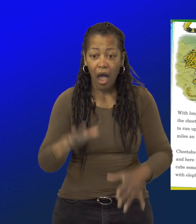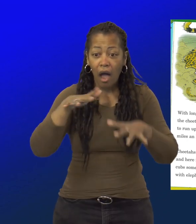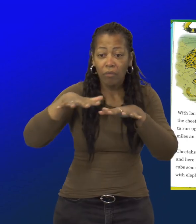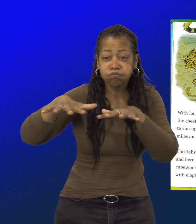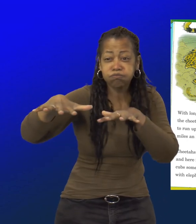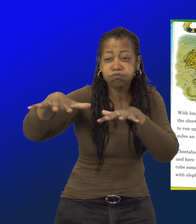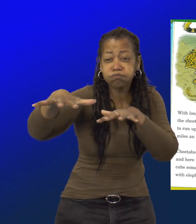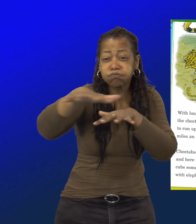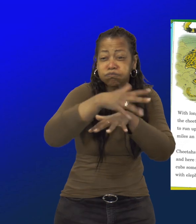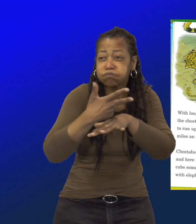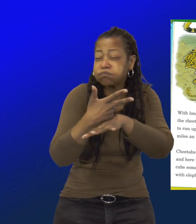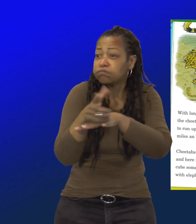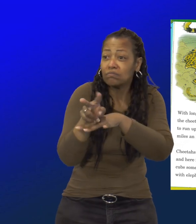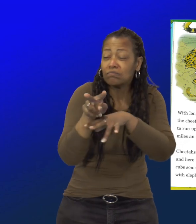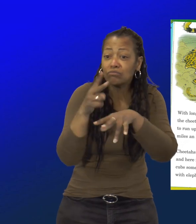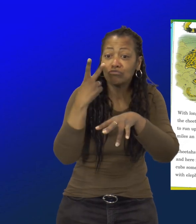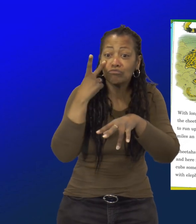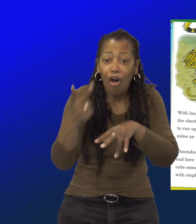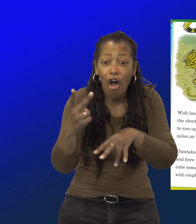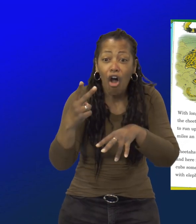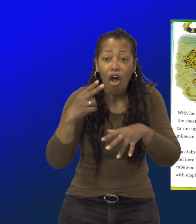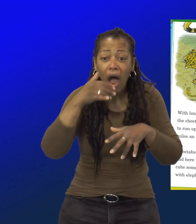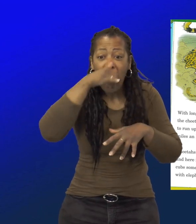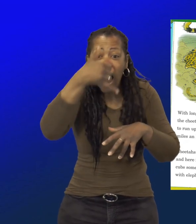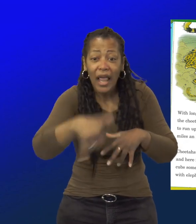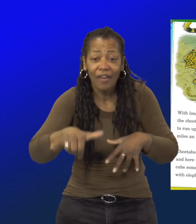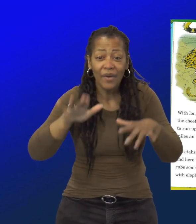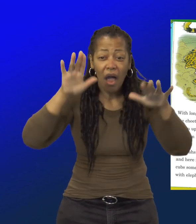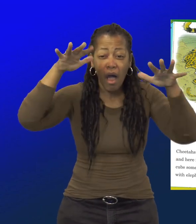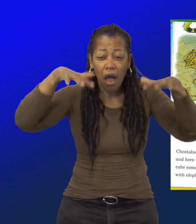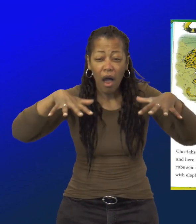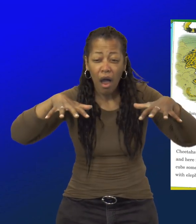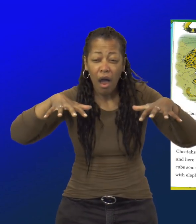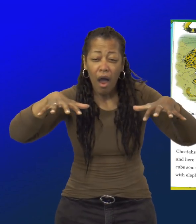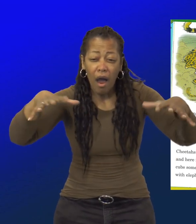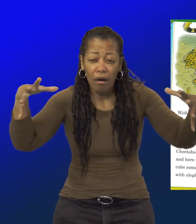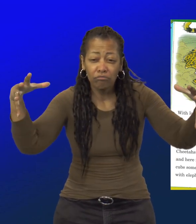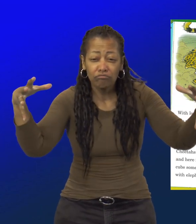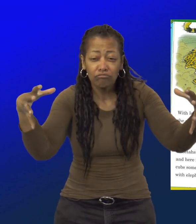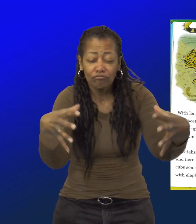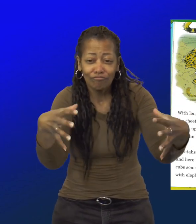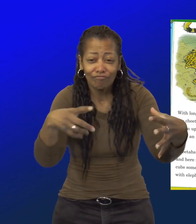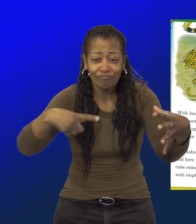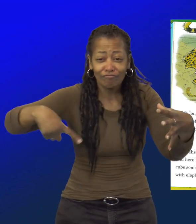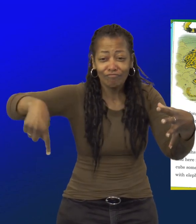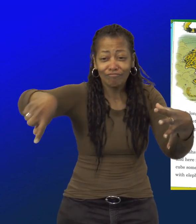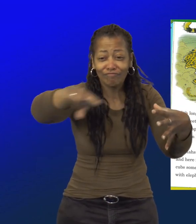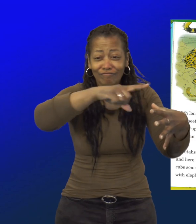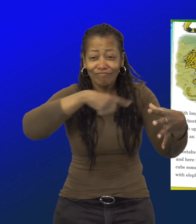Speaking of elephants, here is the word. 50 or so can be in one herd.